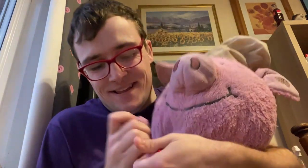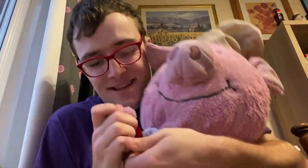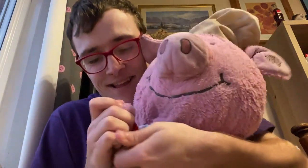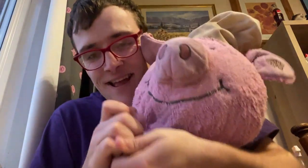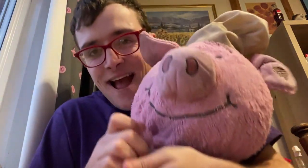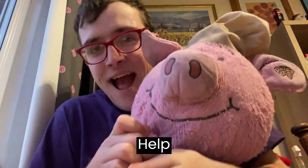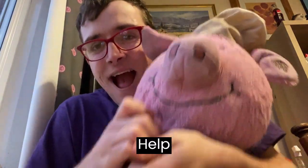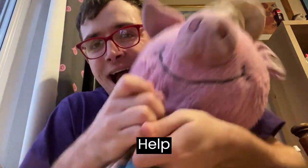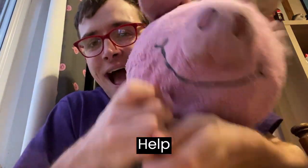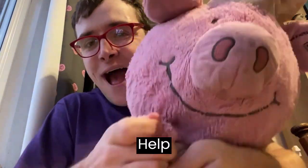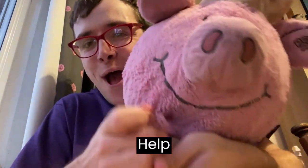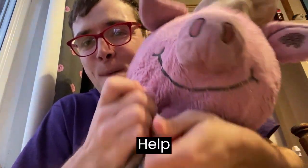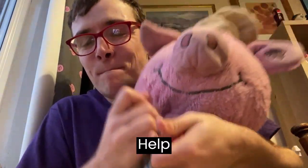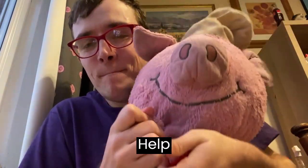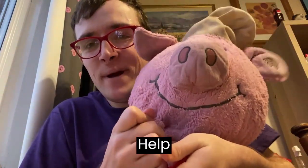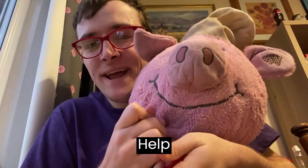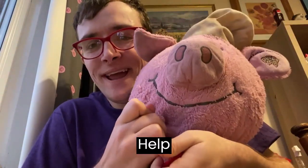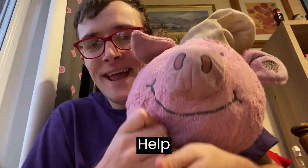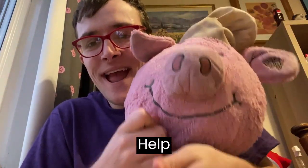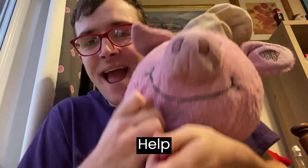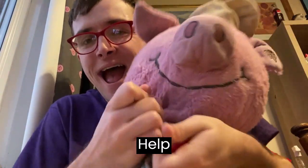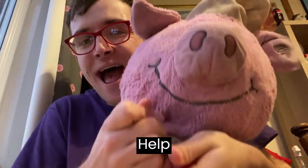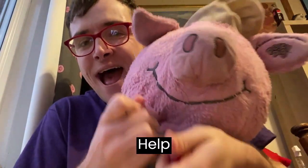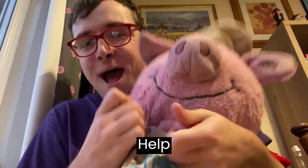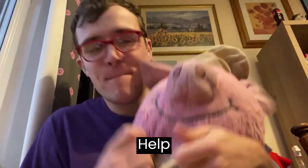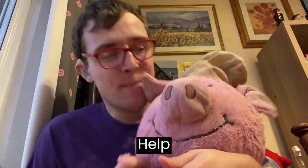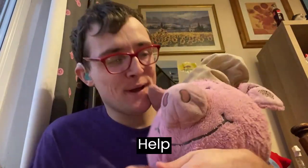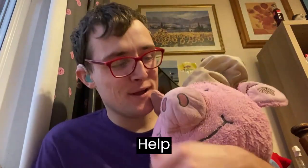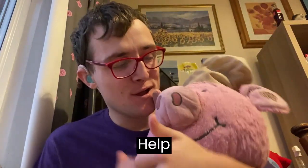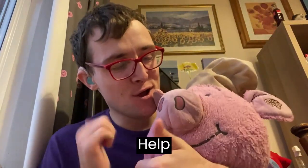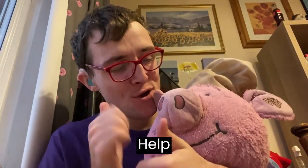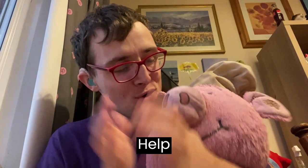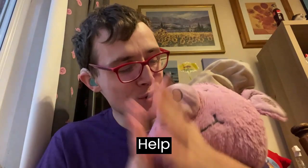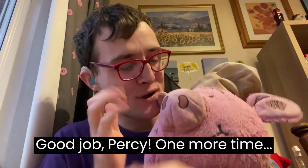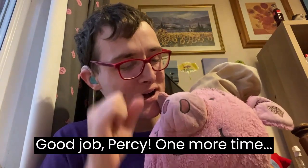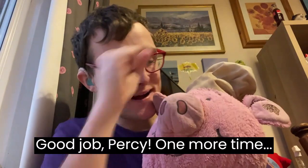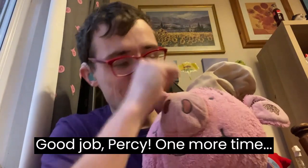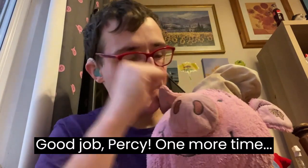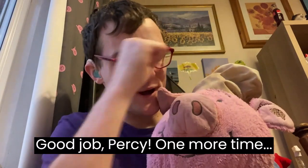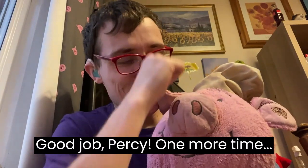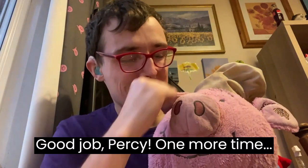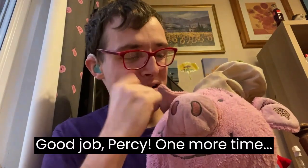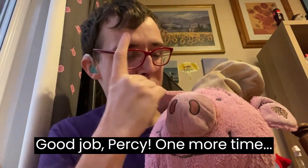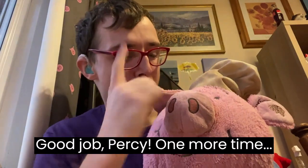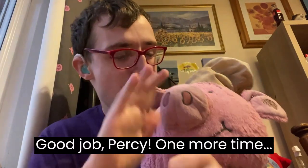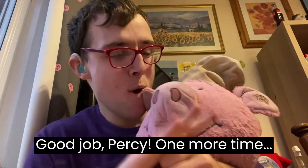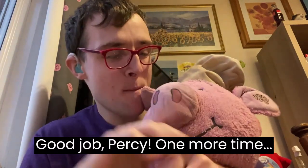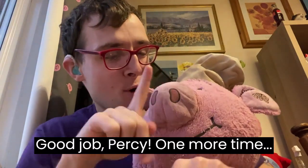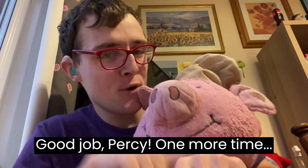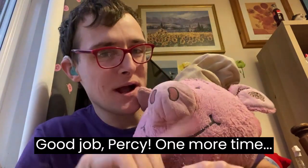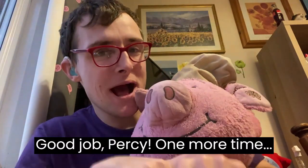Help. Help. Goodbye, thank you for more time.